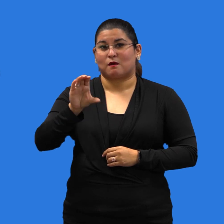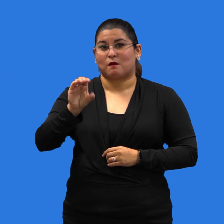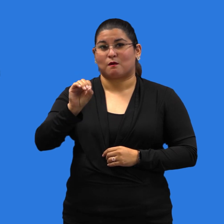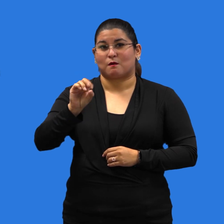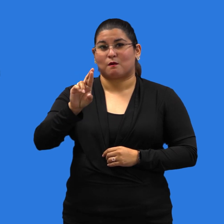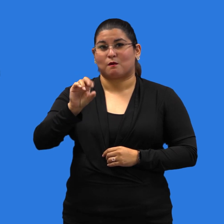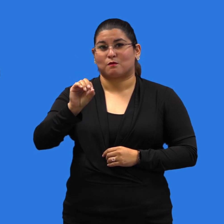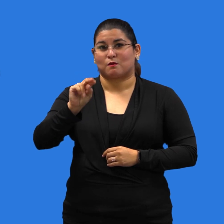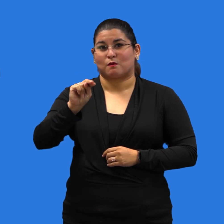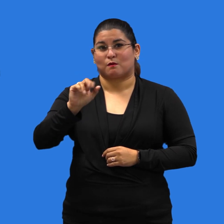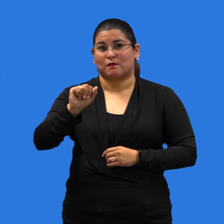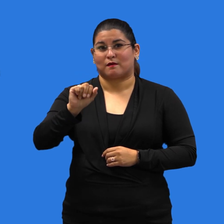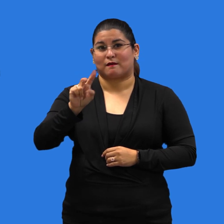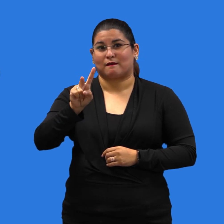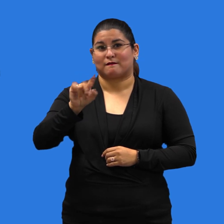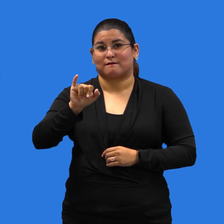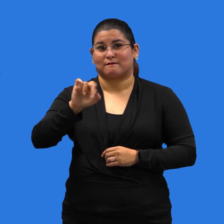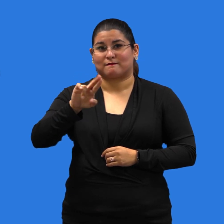forward slash coronavirus.